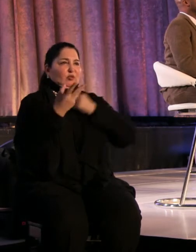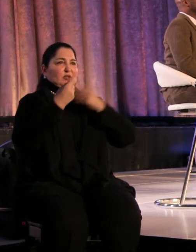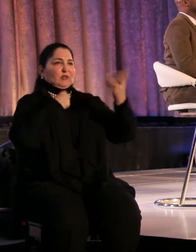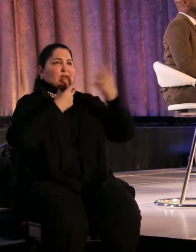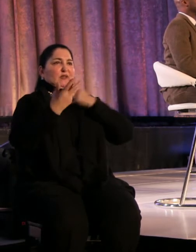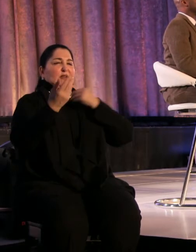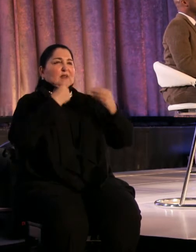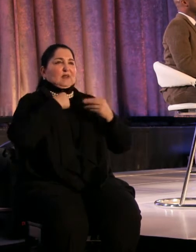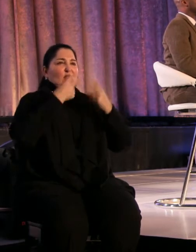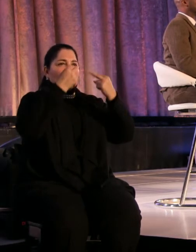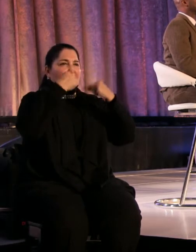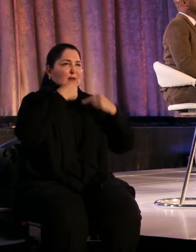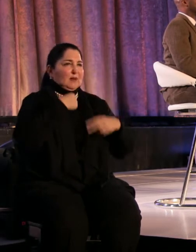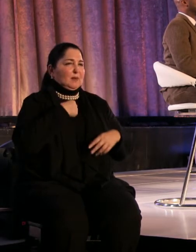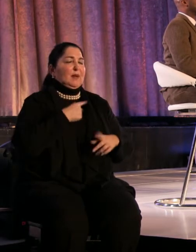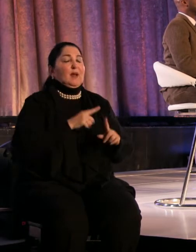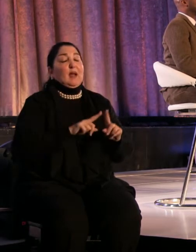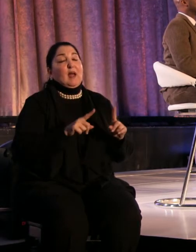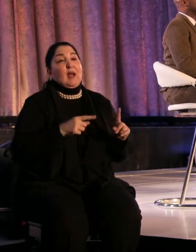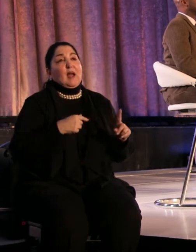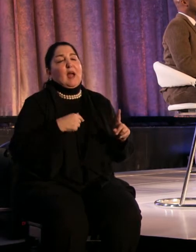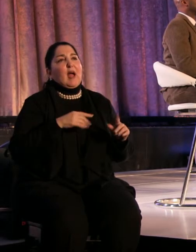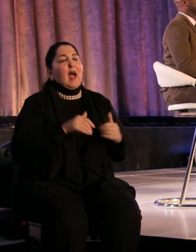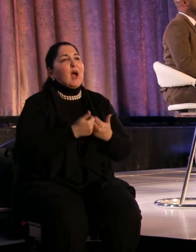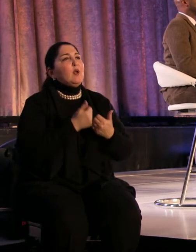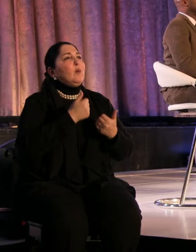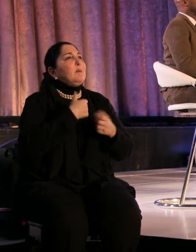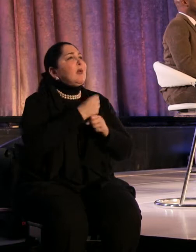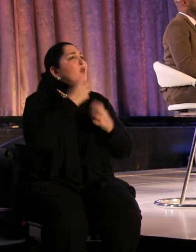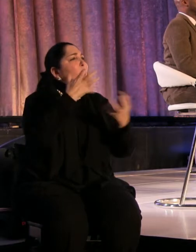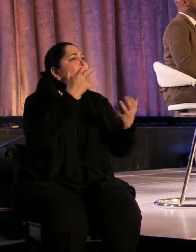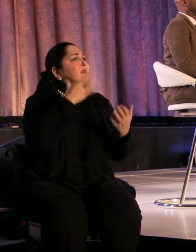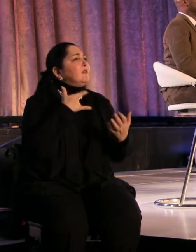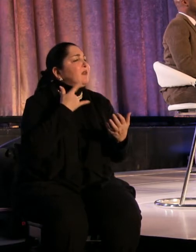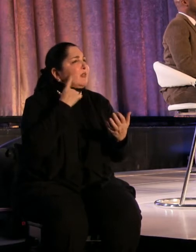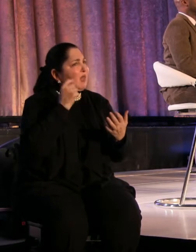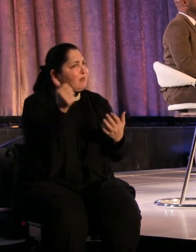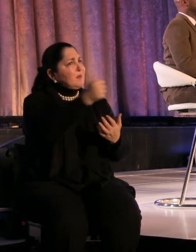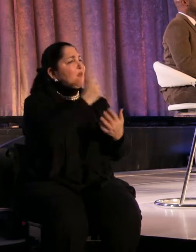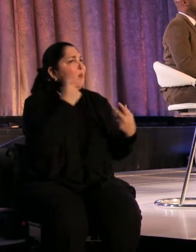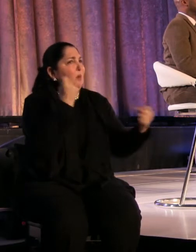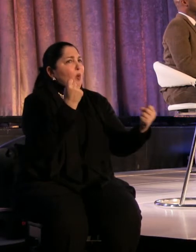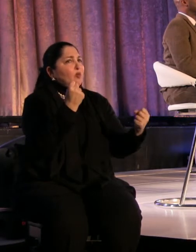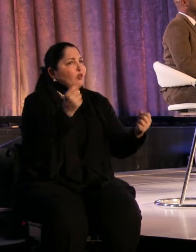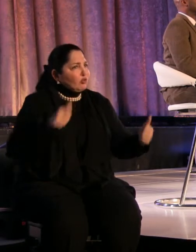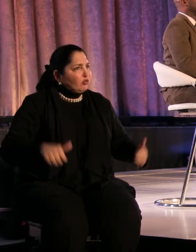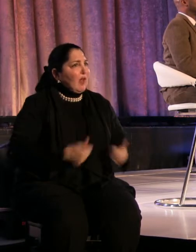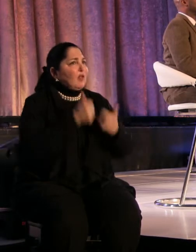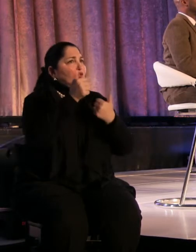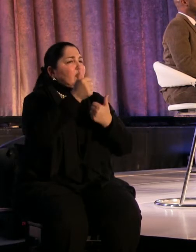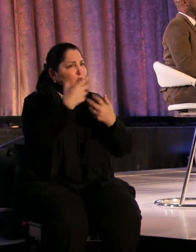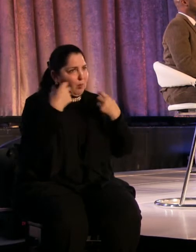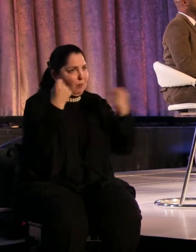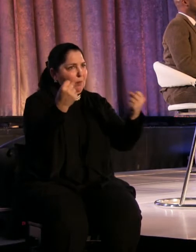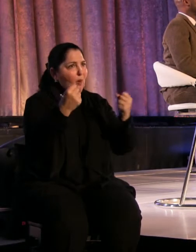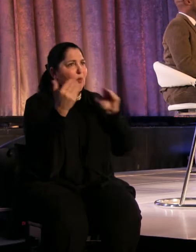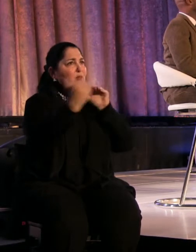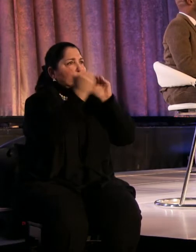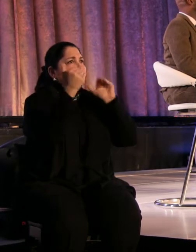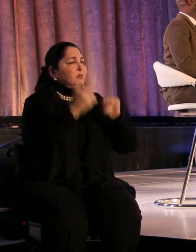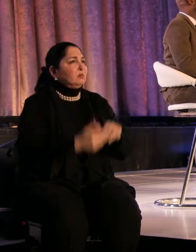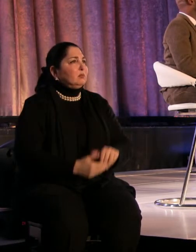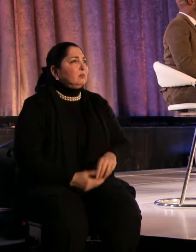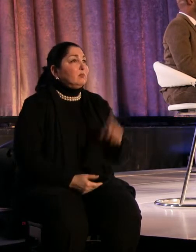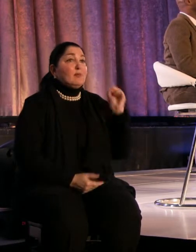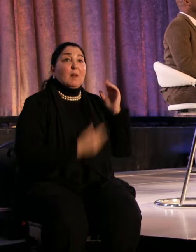feel that they are bold too, that they can challenge themselves to be bold with you? I